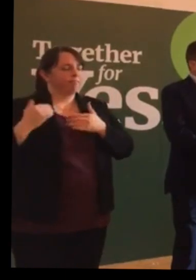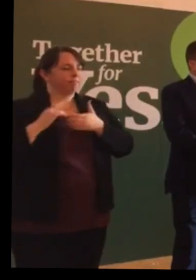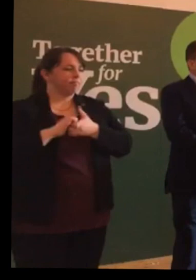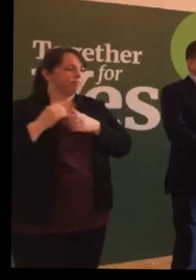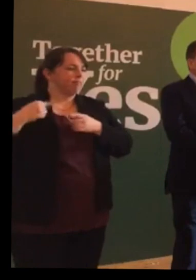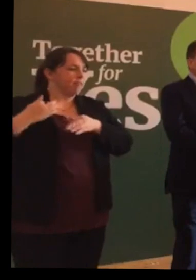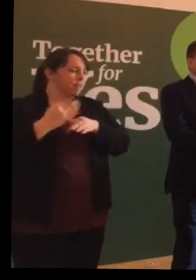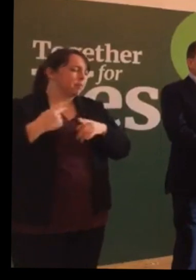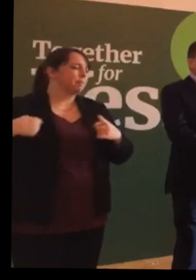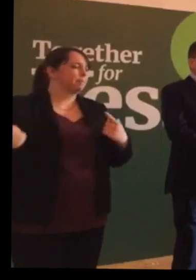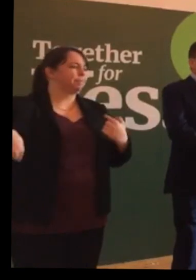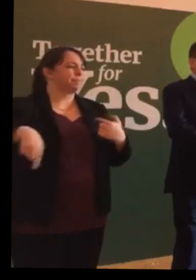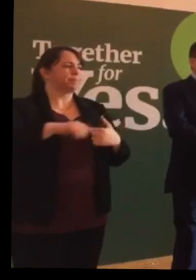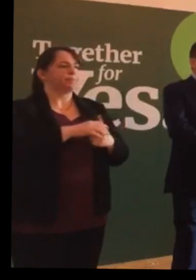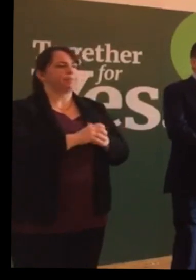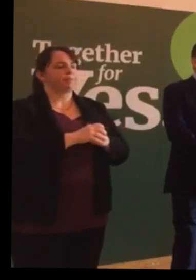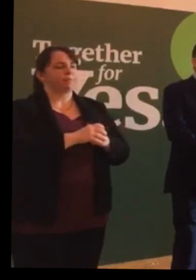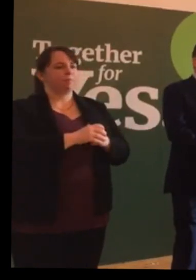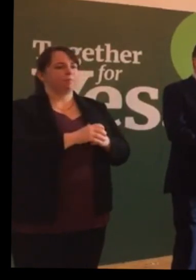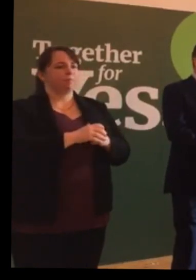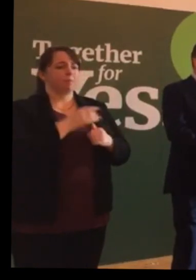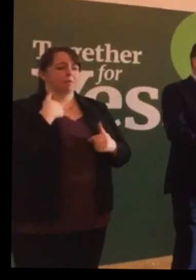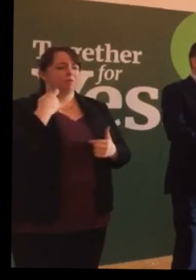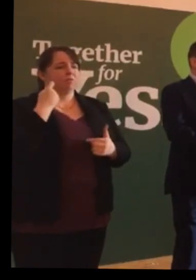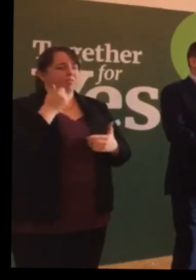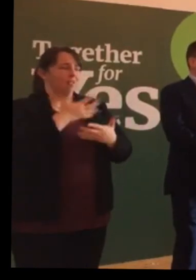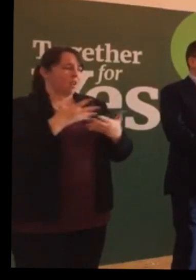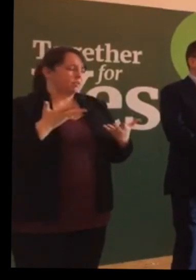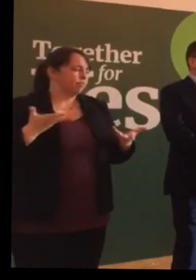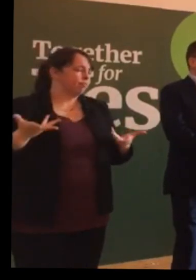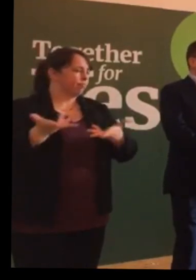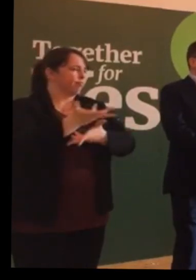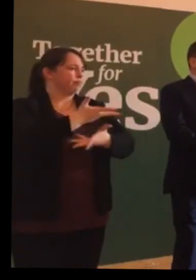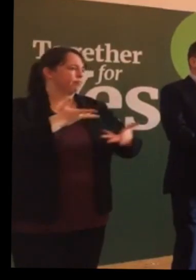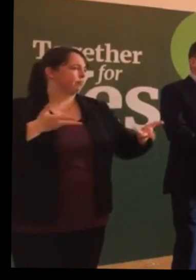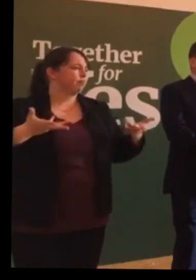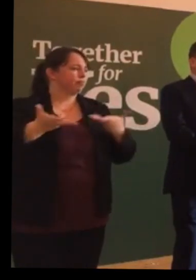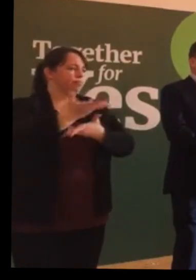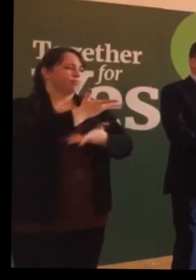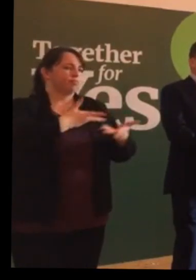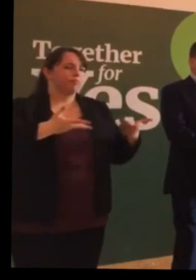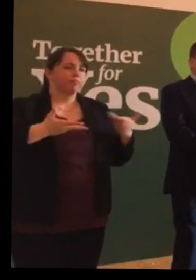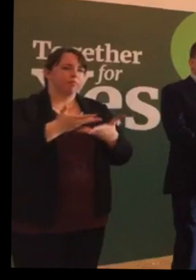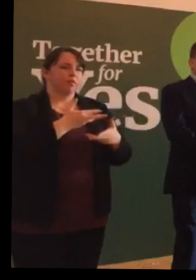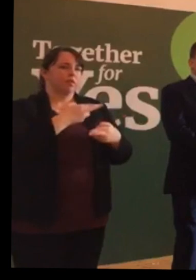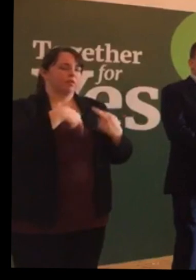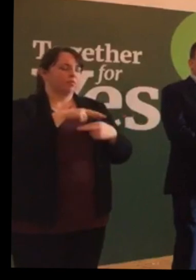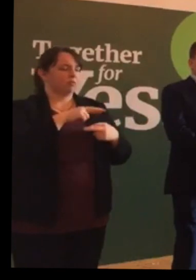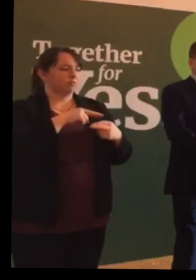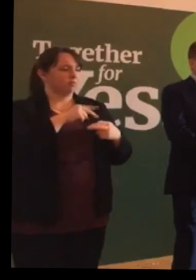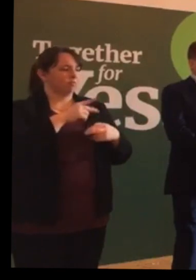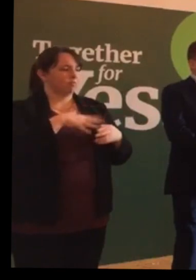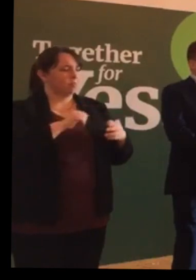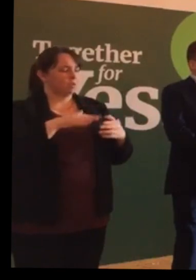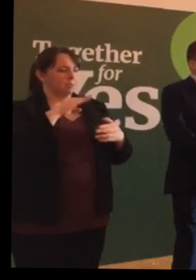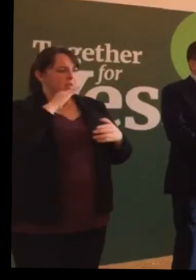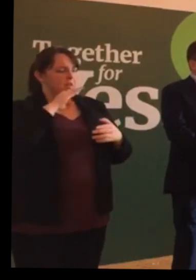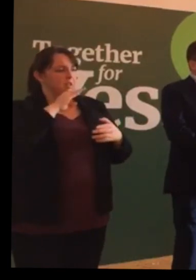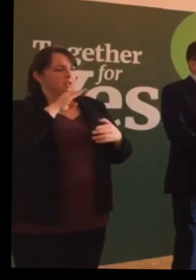And all of the discussion that we've been having recently, or a lot of discussion, has measured a successful outcome of pregnancy